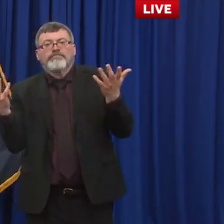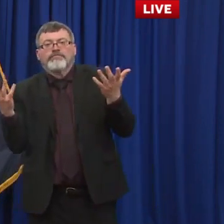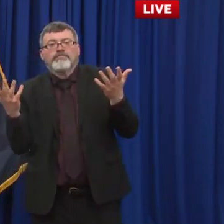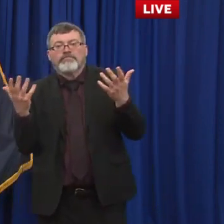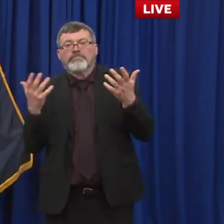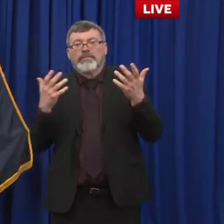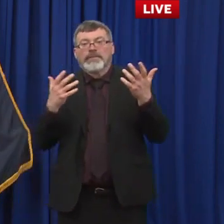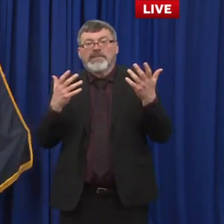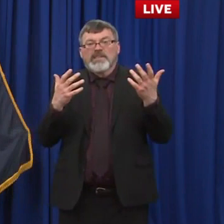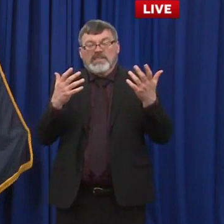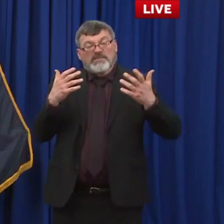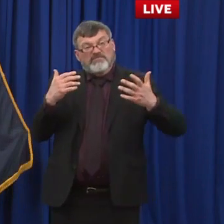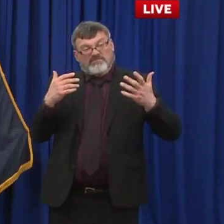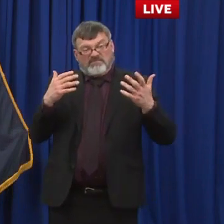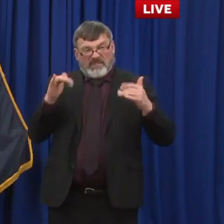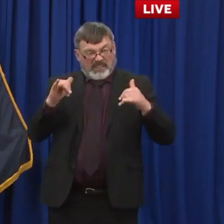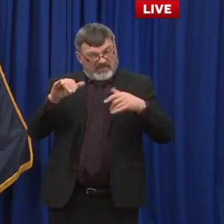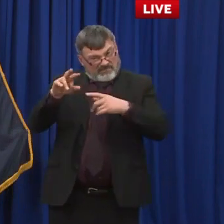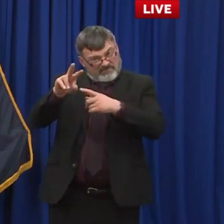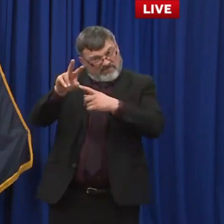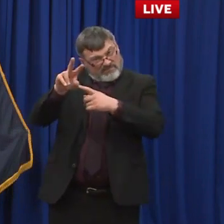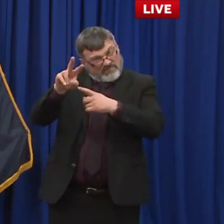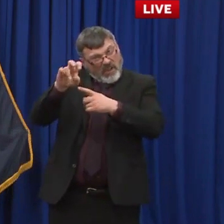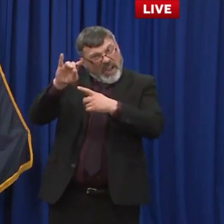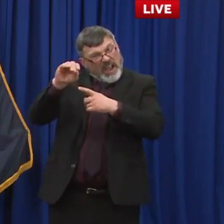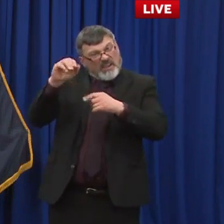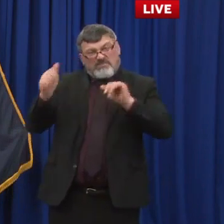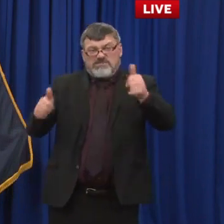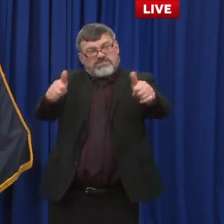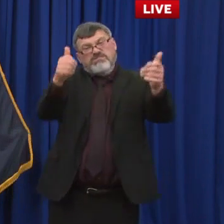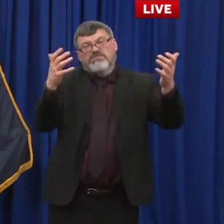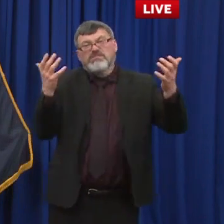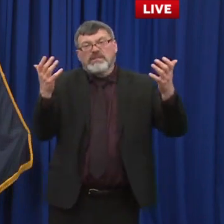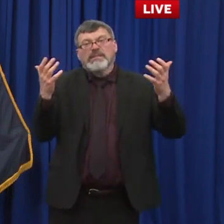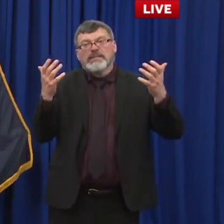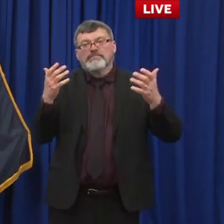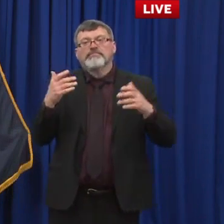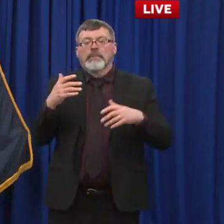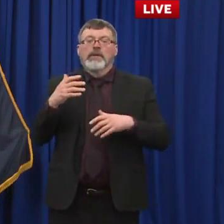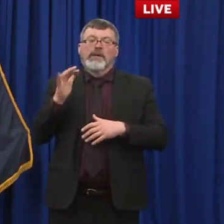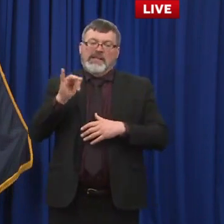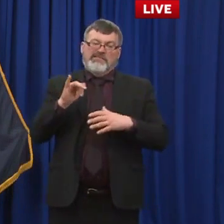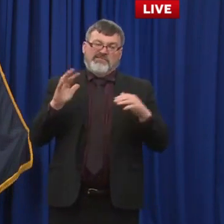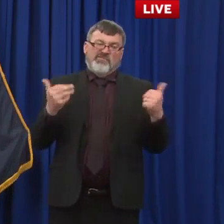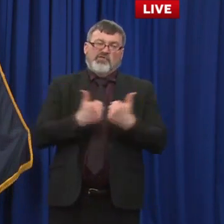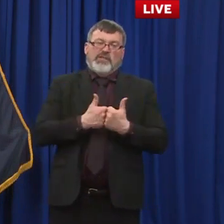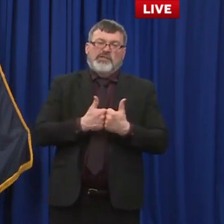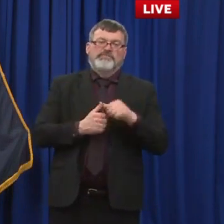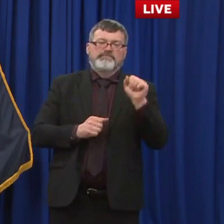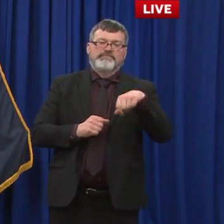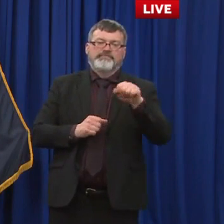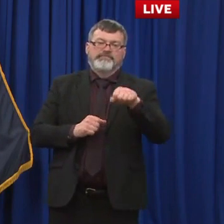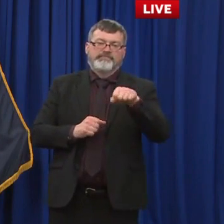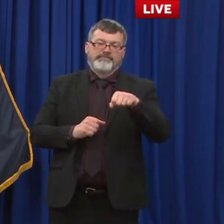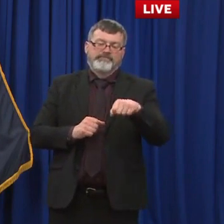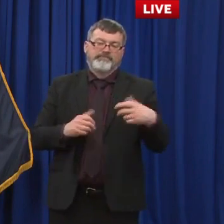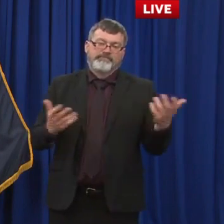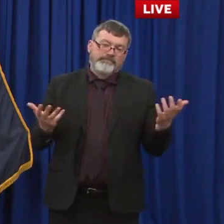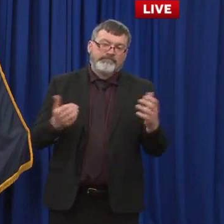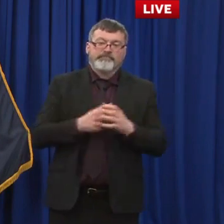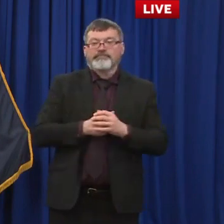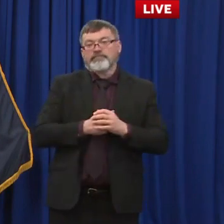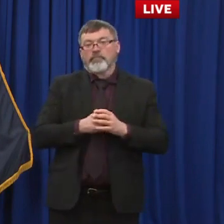change of strategy we've realized this is going to be our hardest populations to meet which is why we've dedicated this you know dedicated